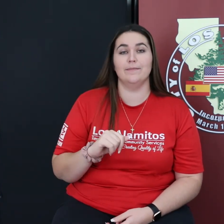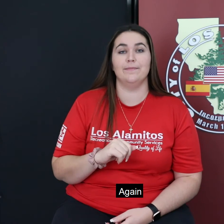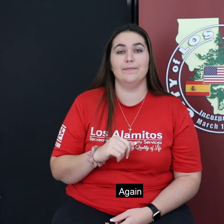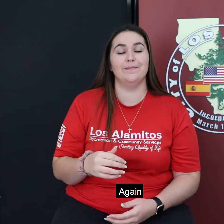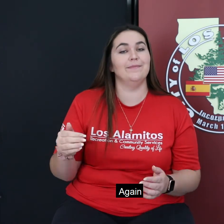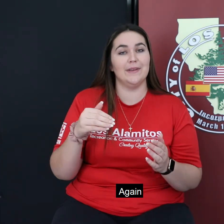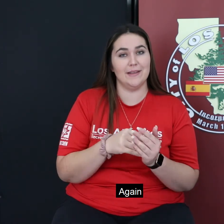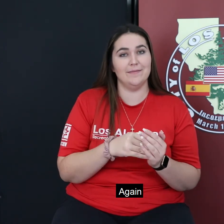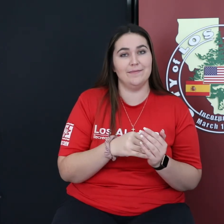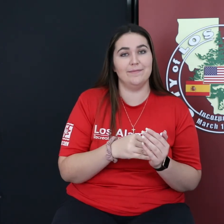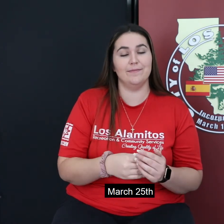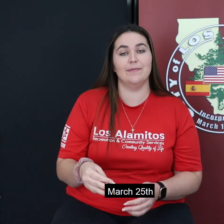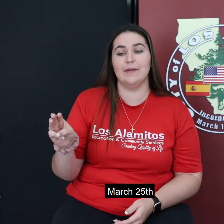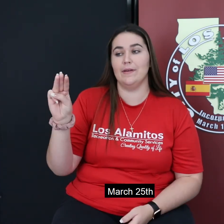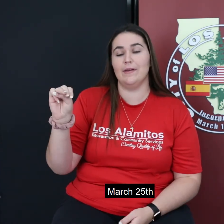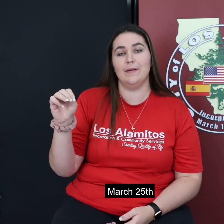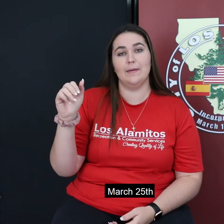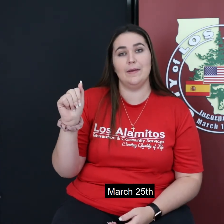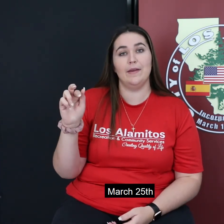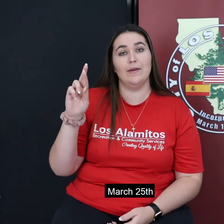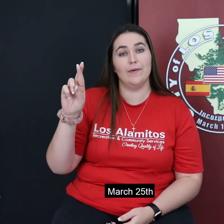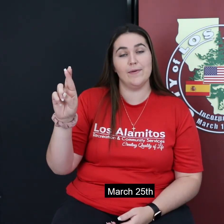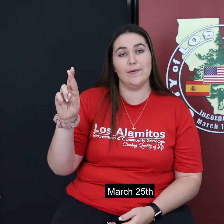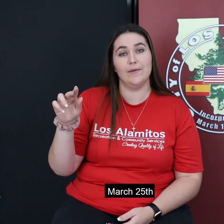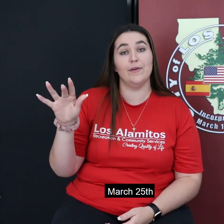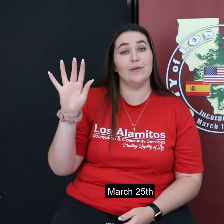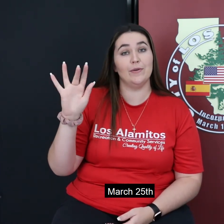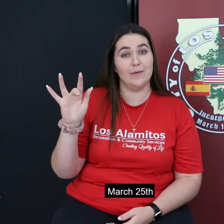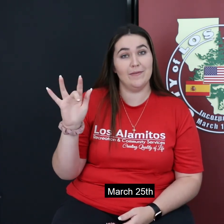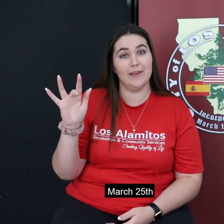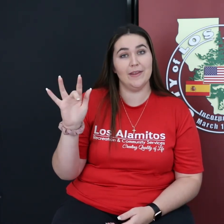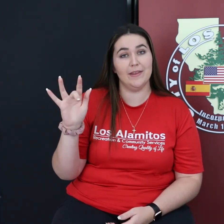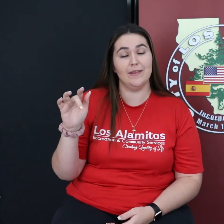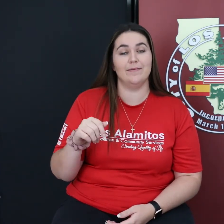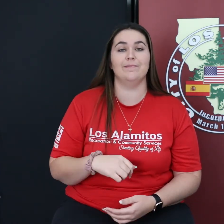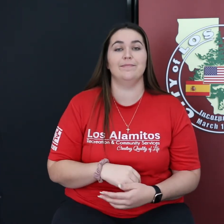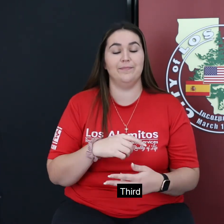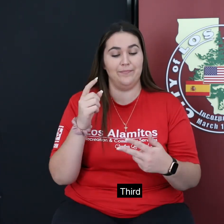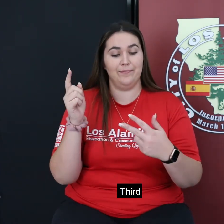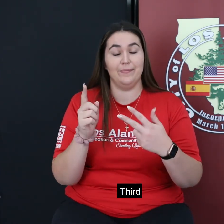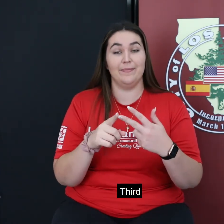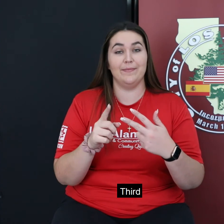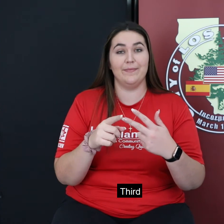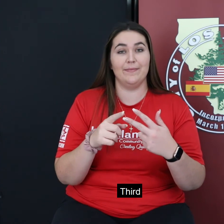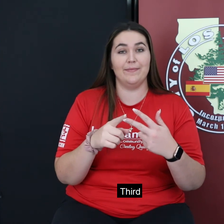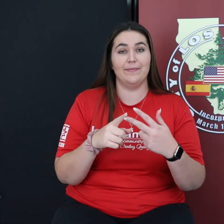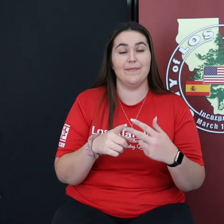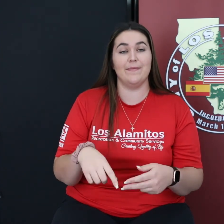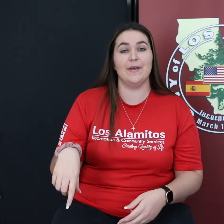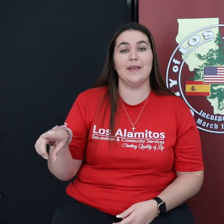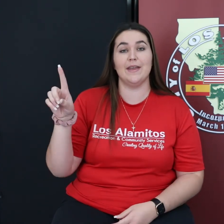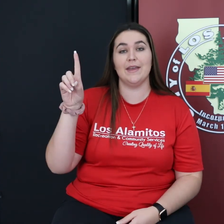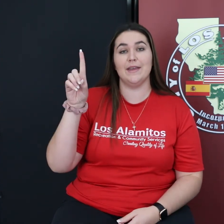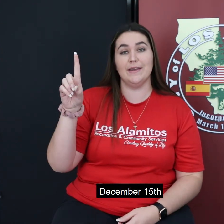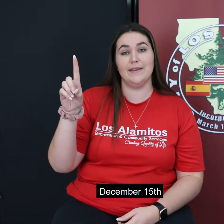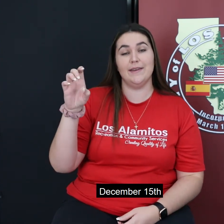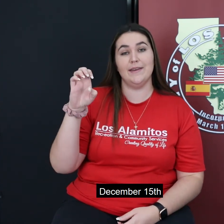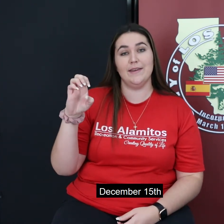Let's do March 25th. March Third, December